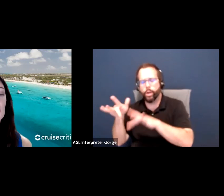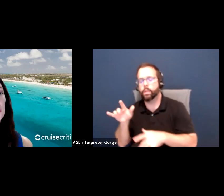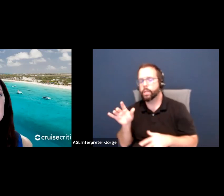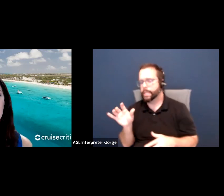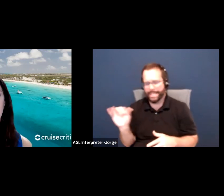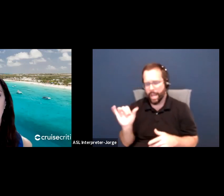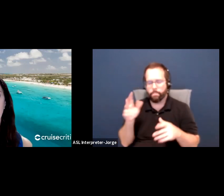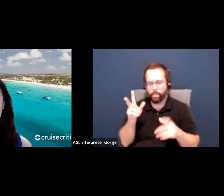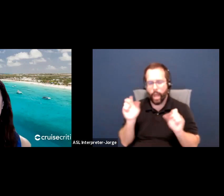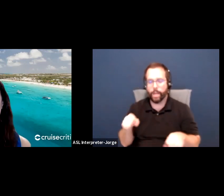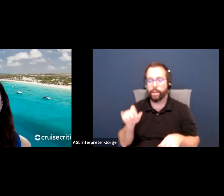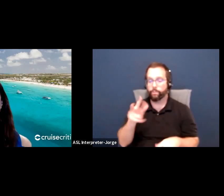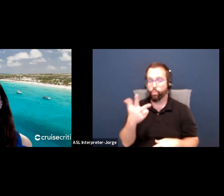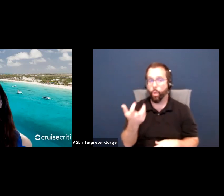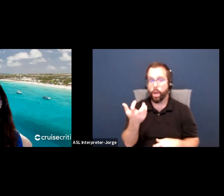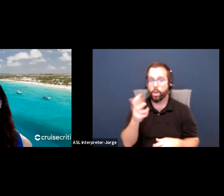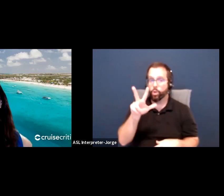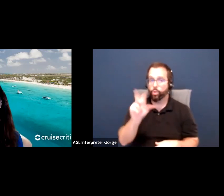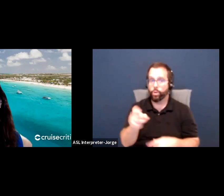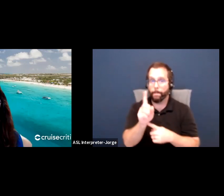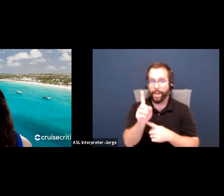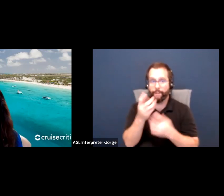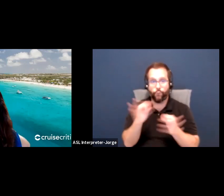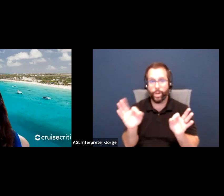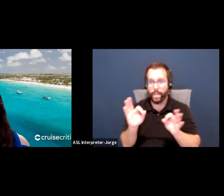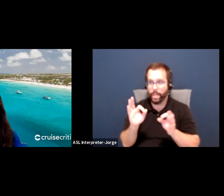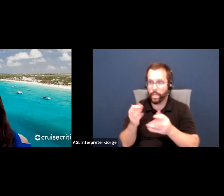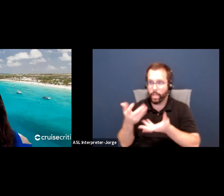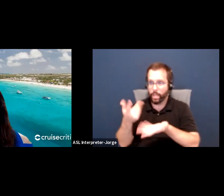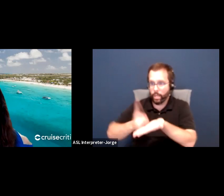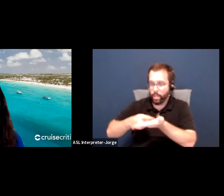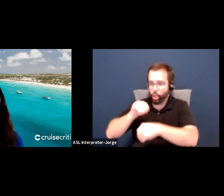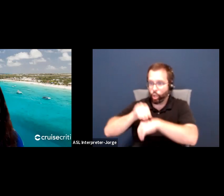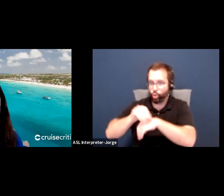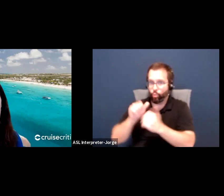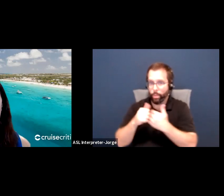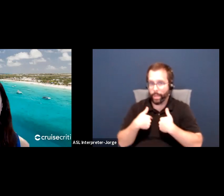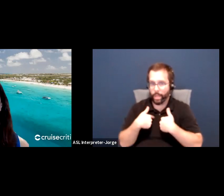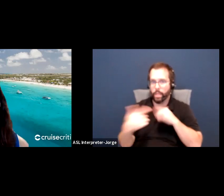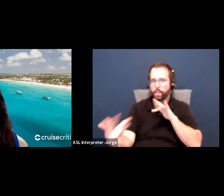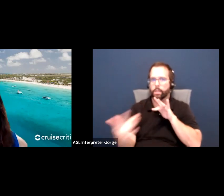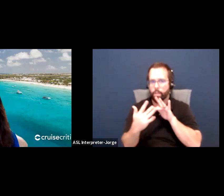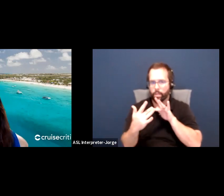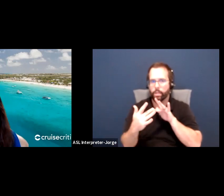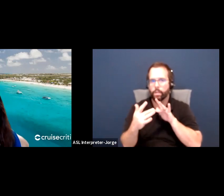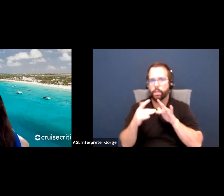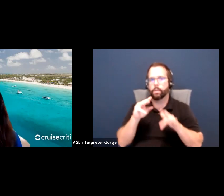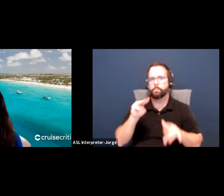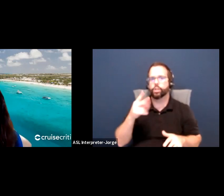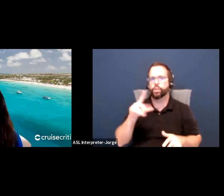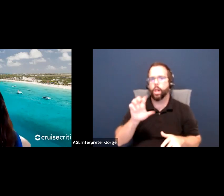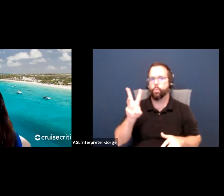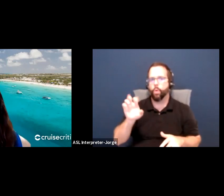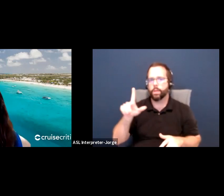then please do contact me. The contact information here is Michelle West. Email is hello at APRSA.com.